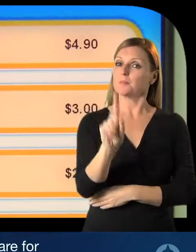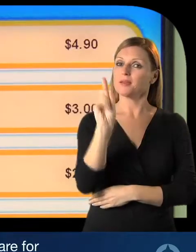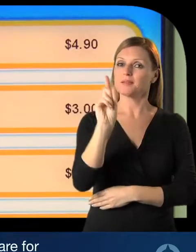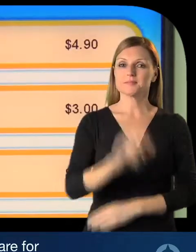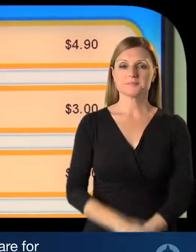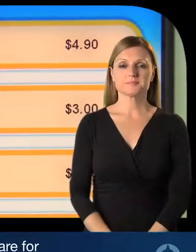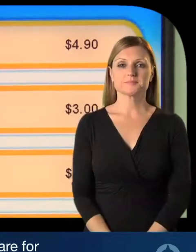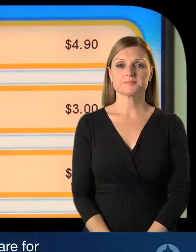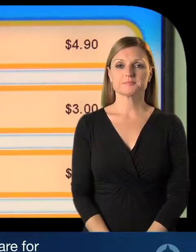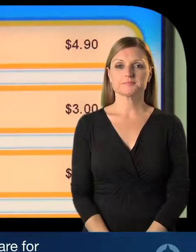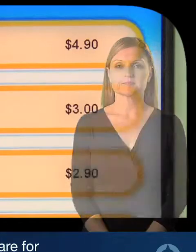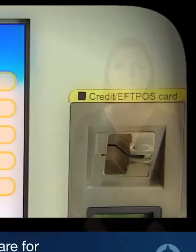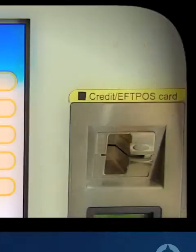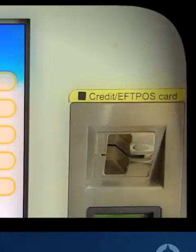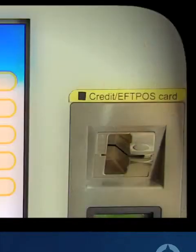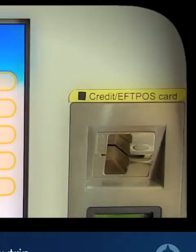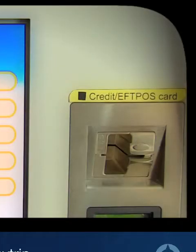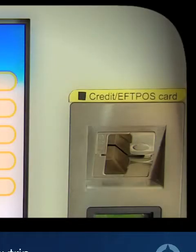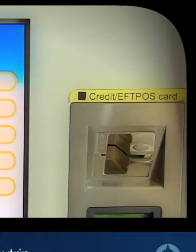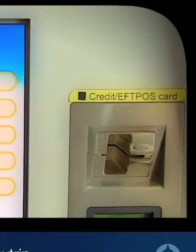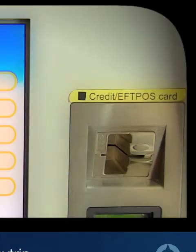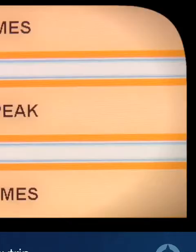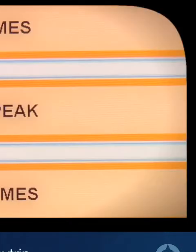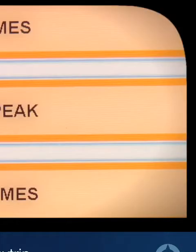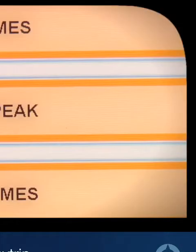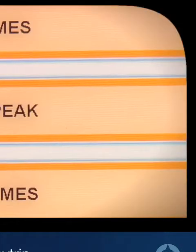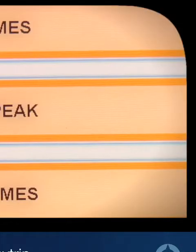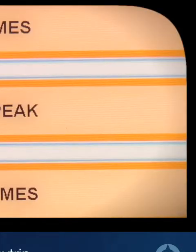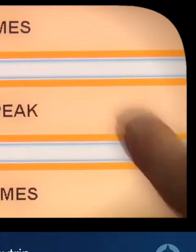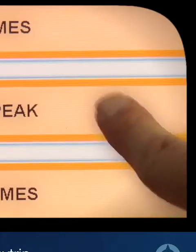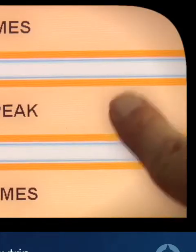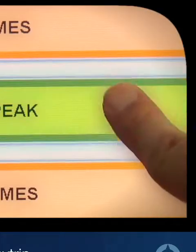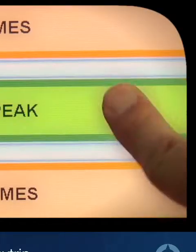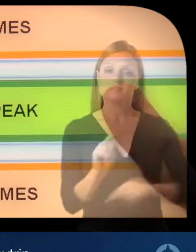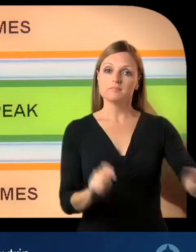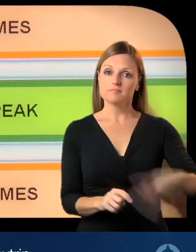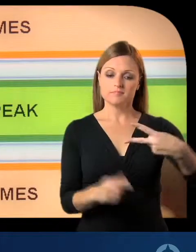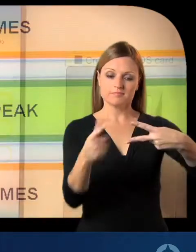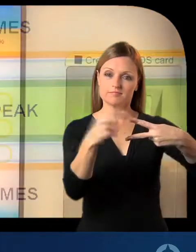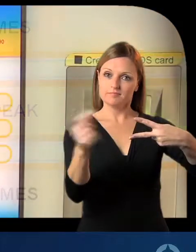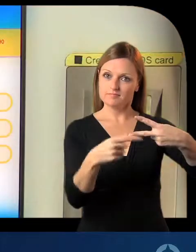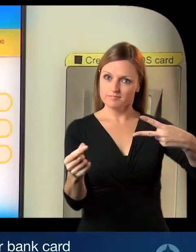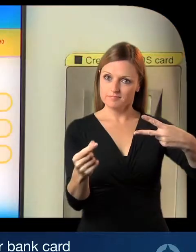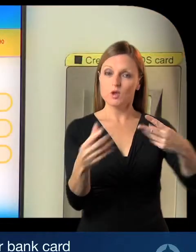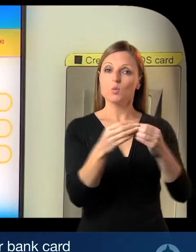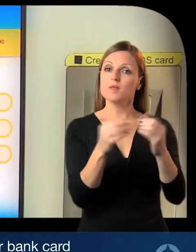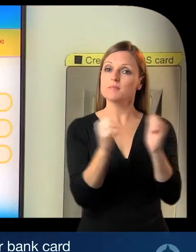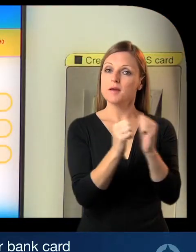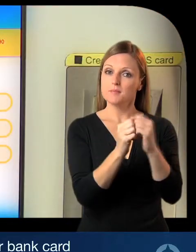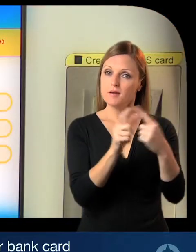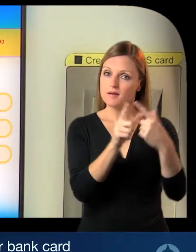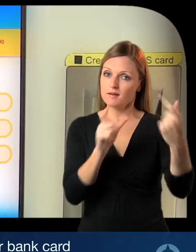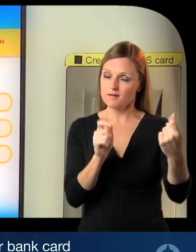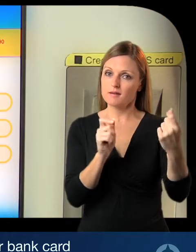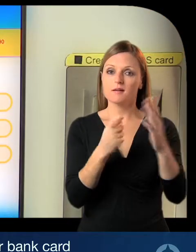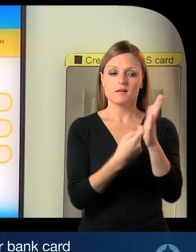appropriate fare for the time you will be traveling such as peak into peak or day trip at the payment screen